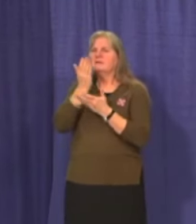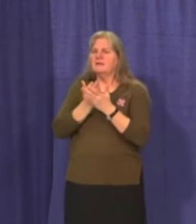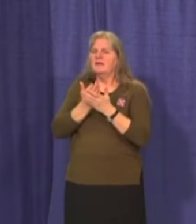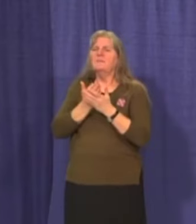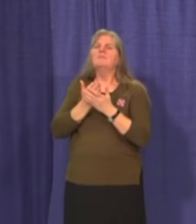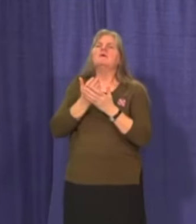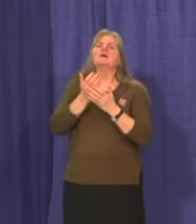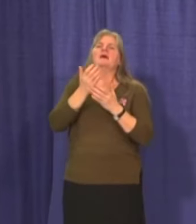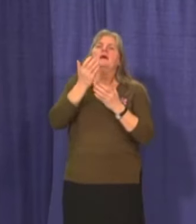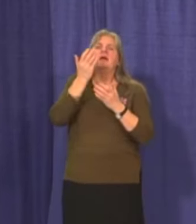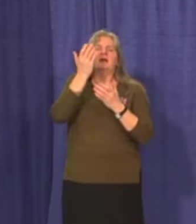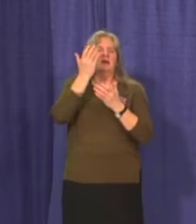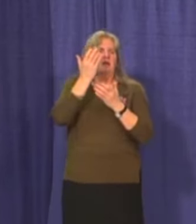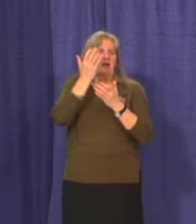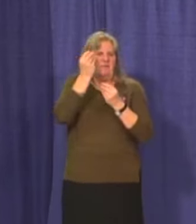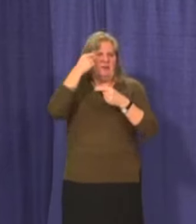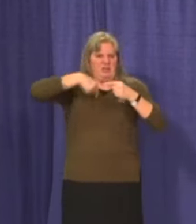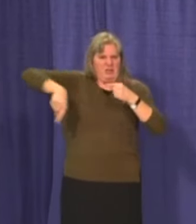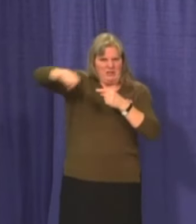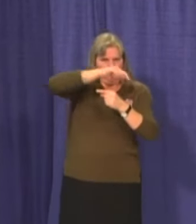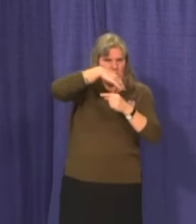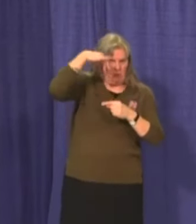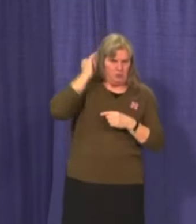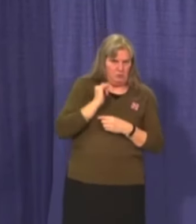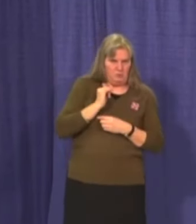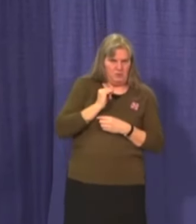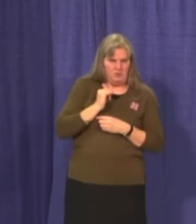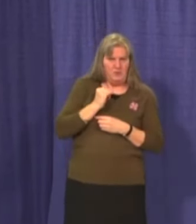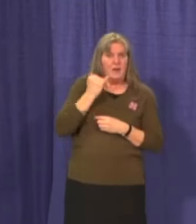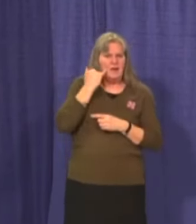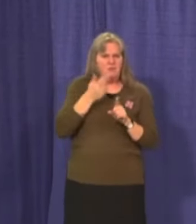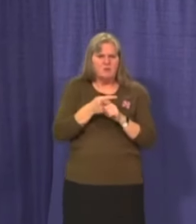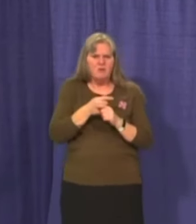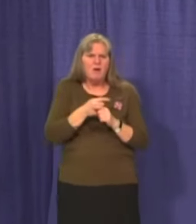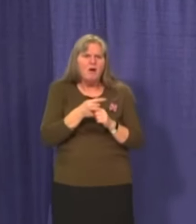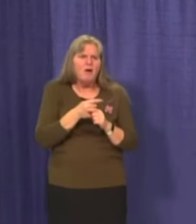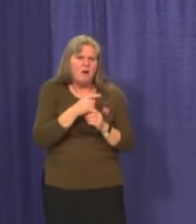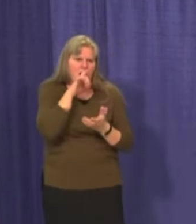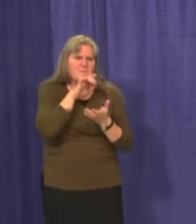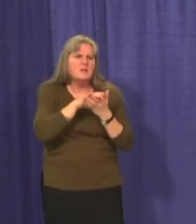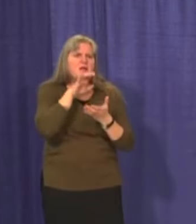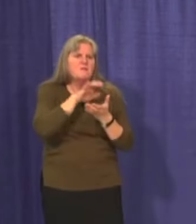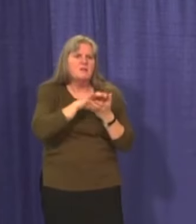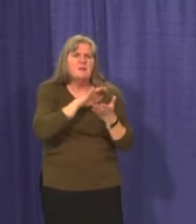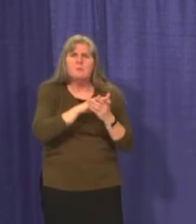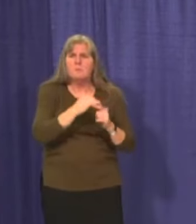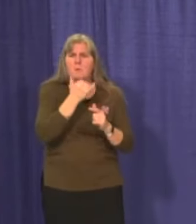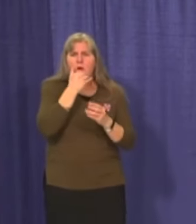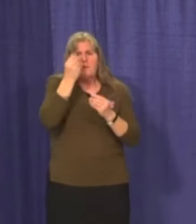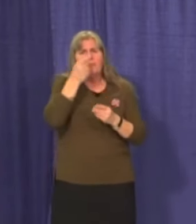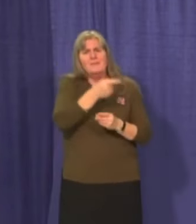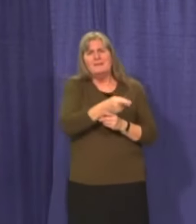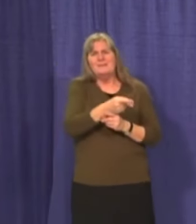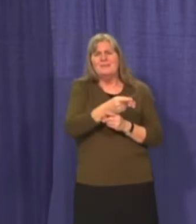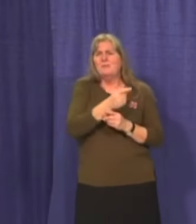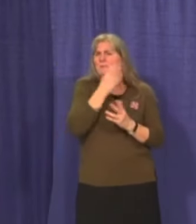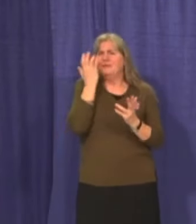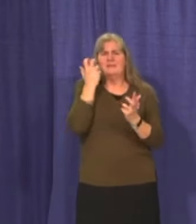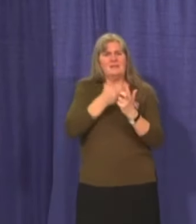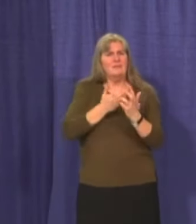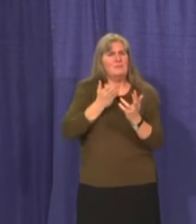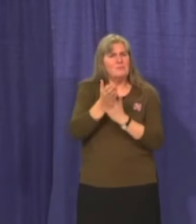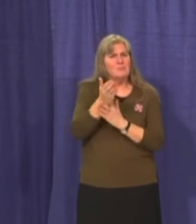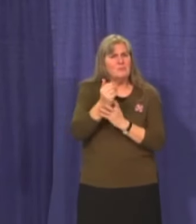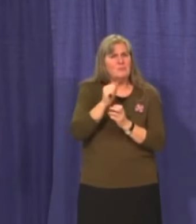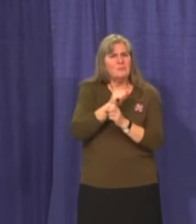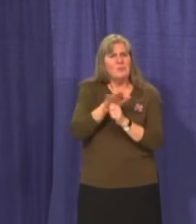If misinformation gets the better of us, we will have a hard time seeing ourselves through this pandemic. A high